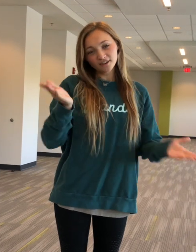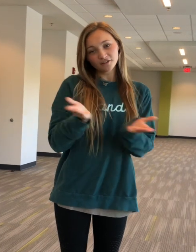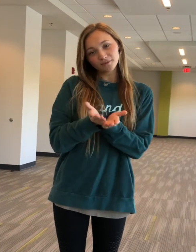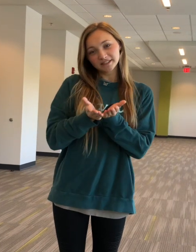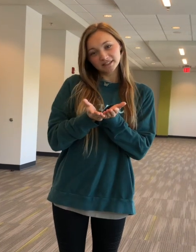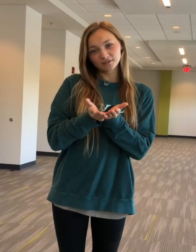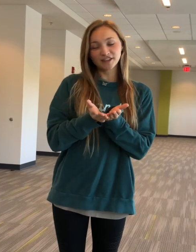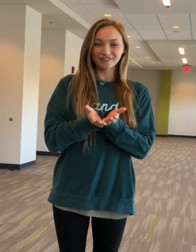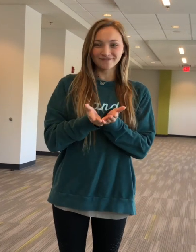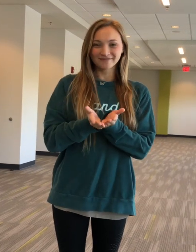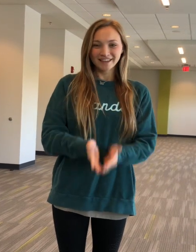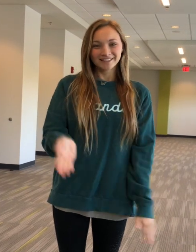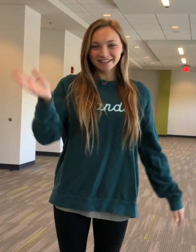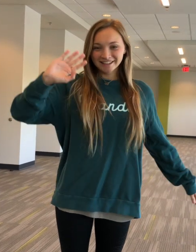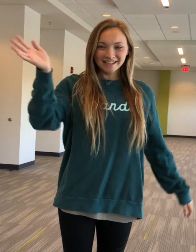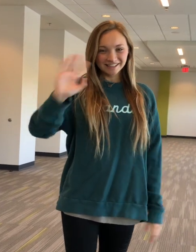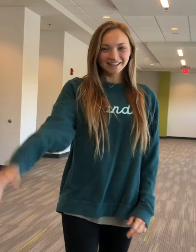Romans 6.23 Thanks you guys, see you later.